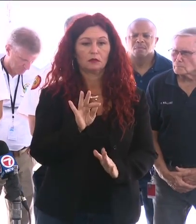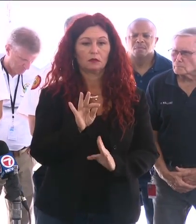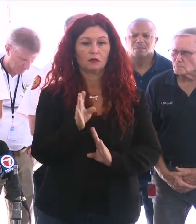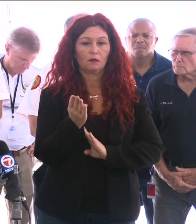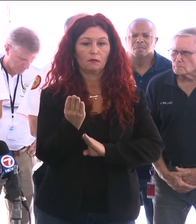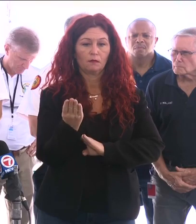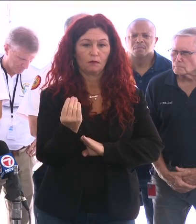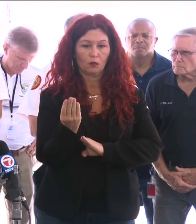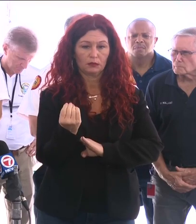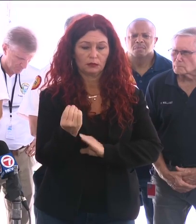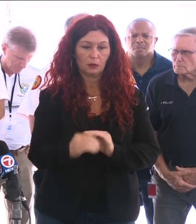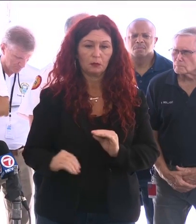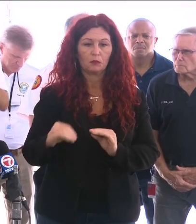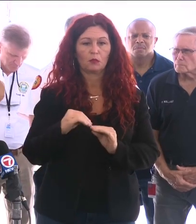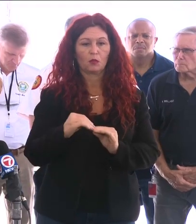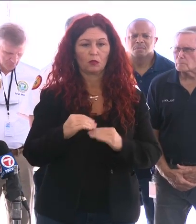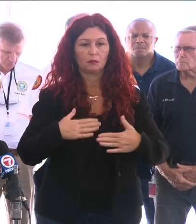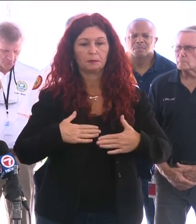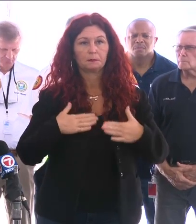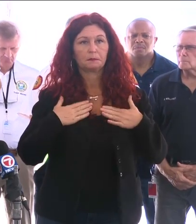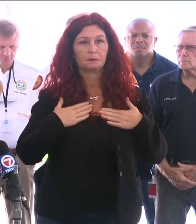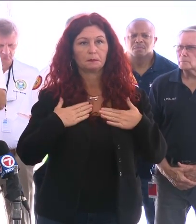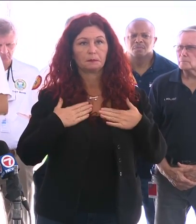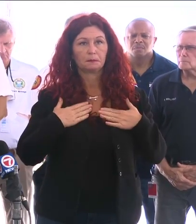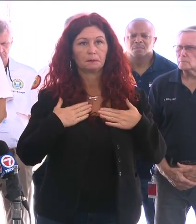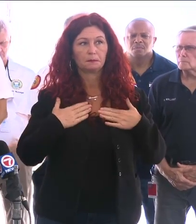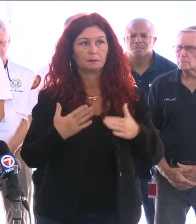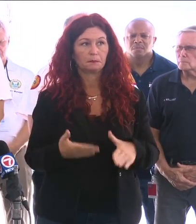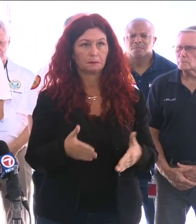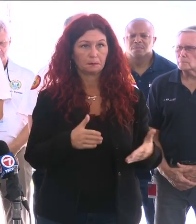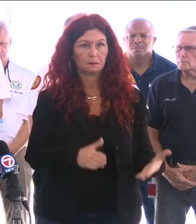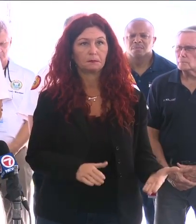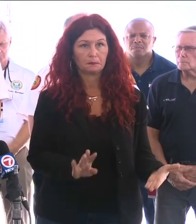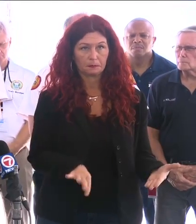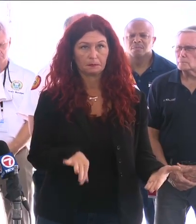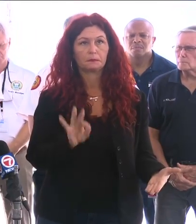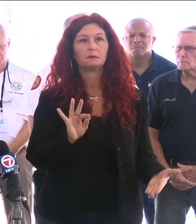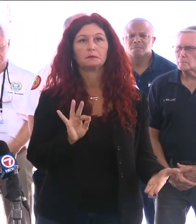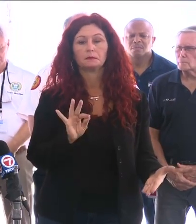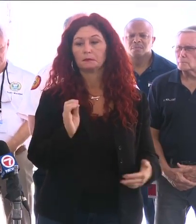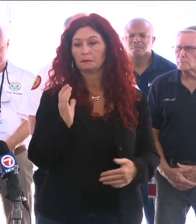additional 14 victims of this tragedy.